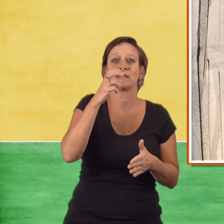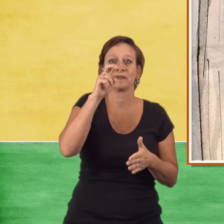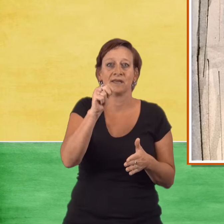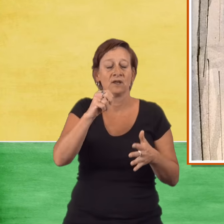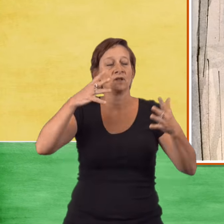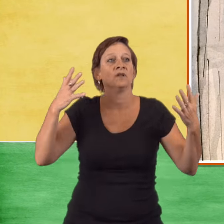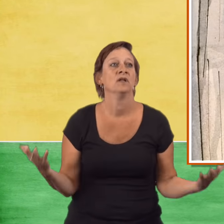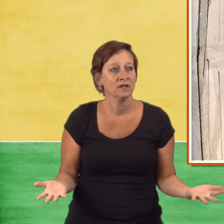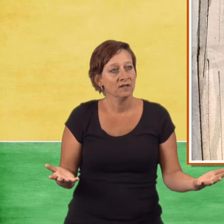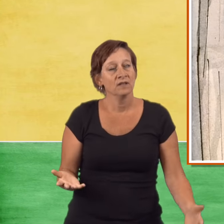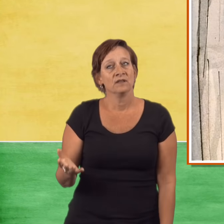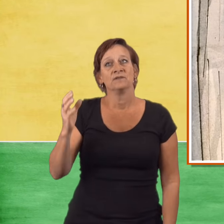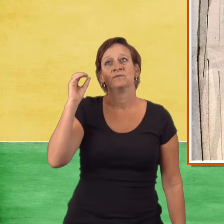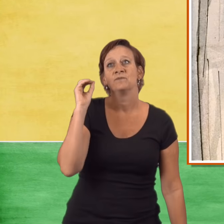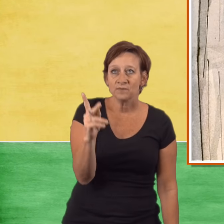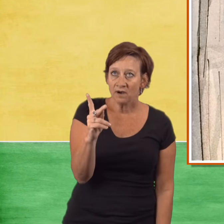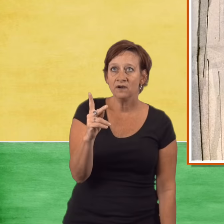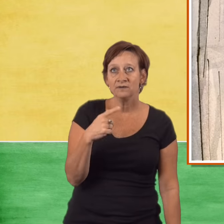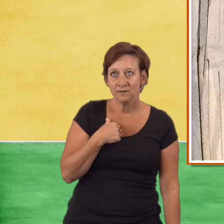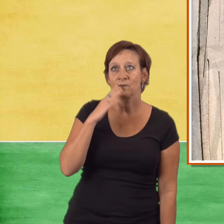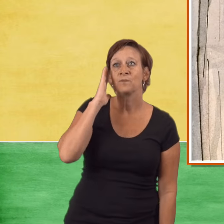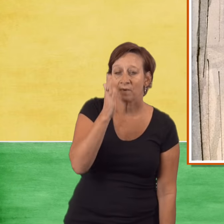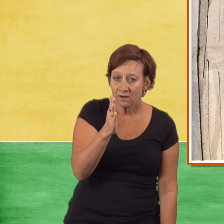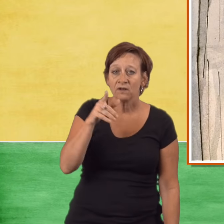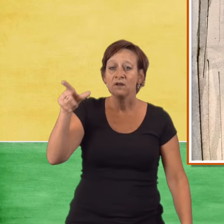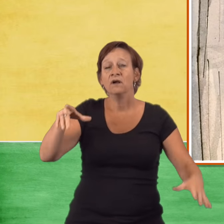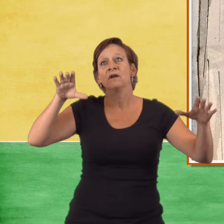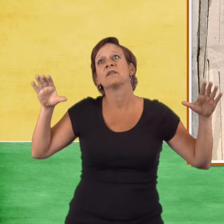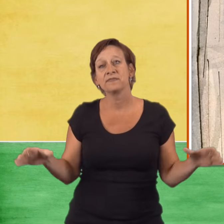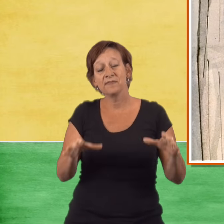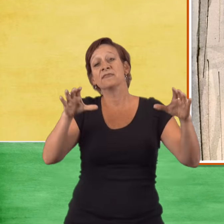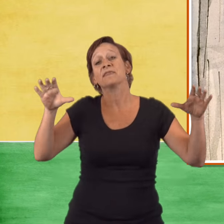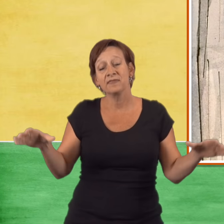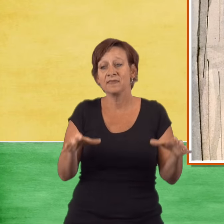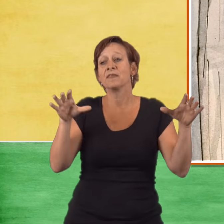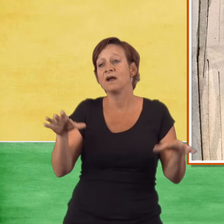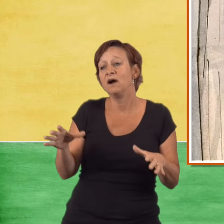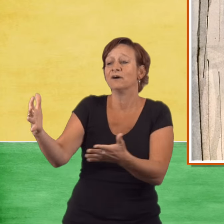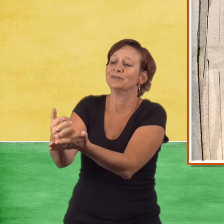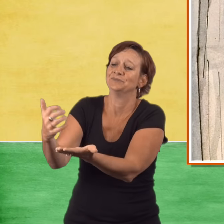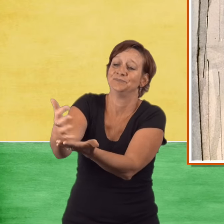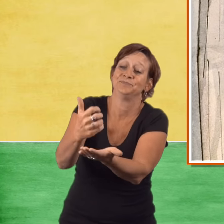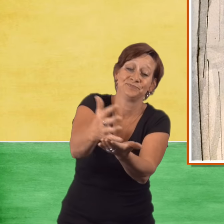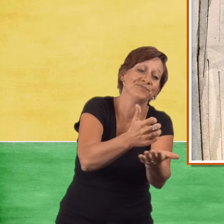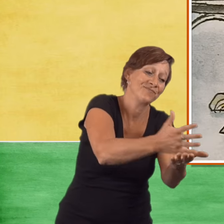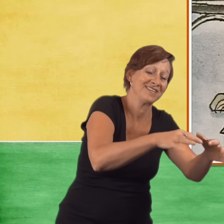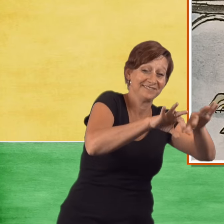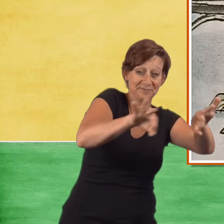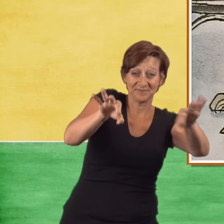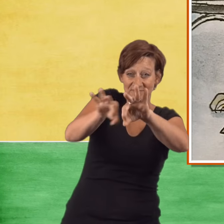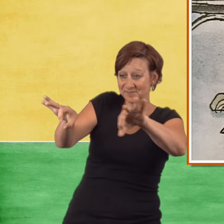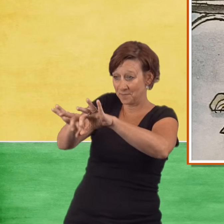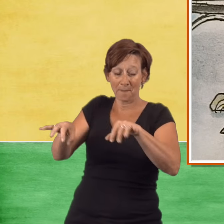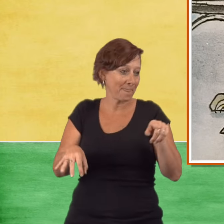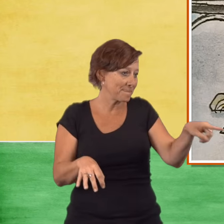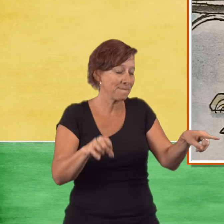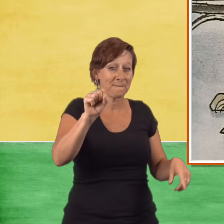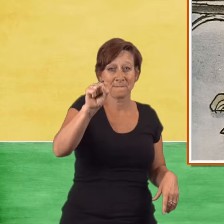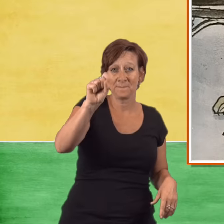Then I will, said the little red hen. And she did. She gathered sticks